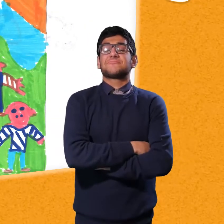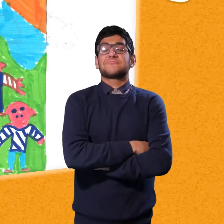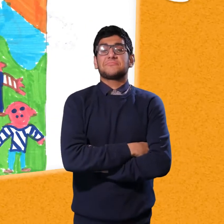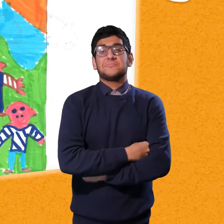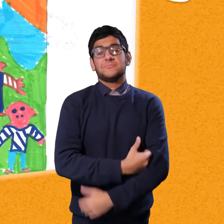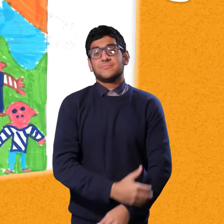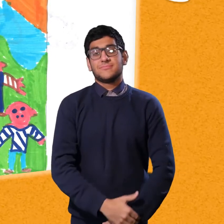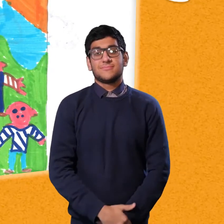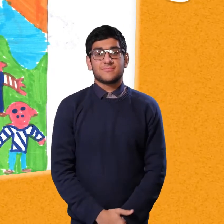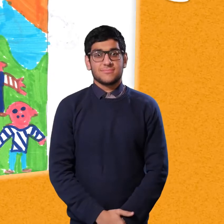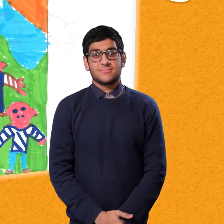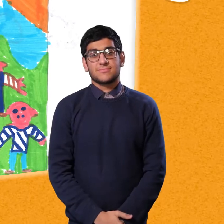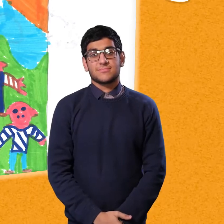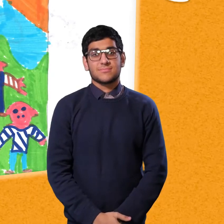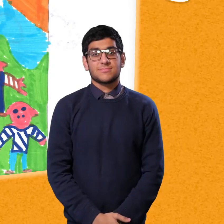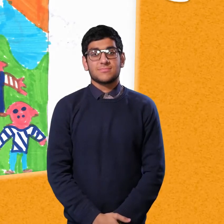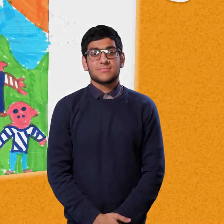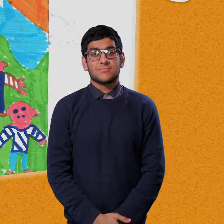hair on our chinny chin chin.